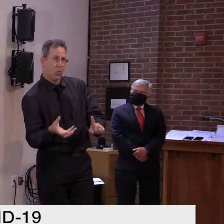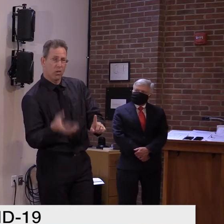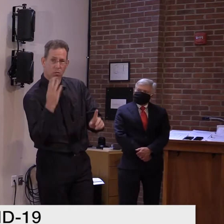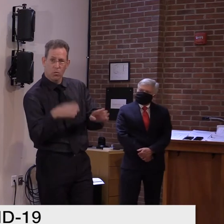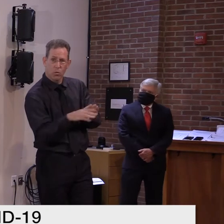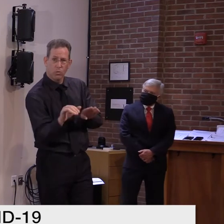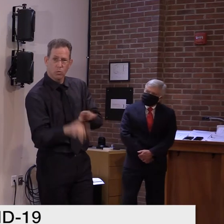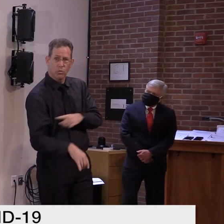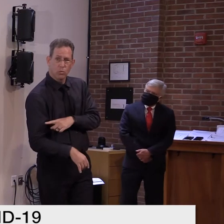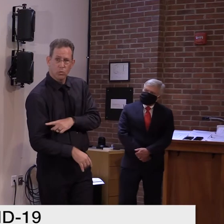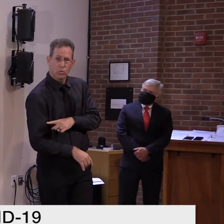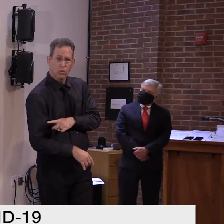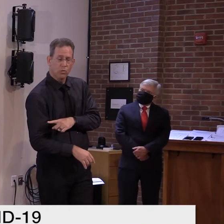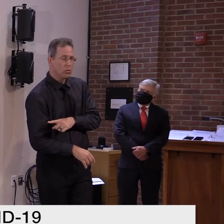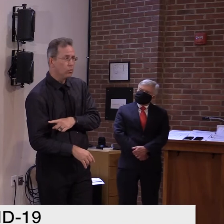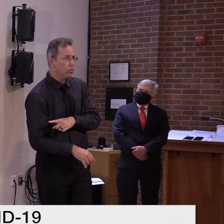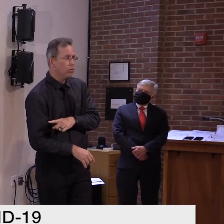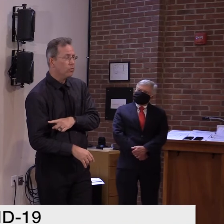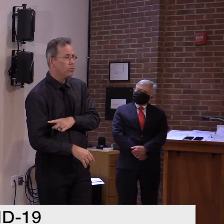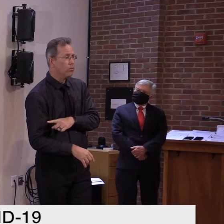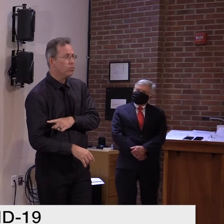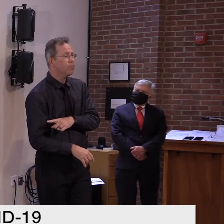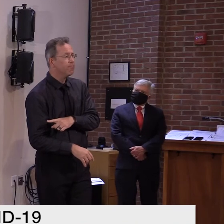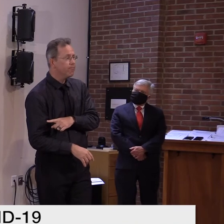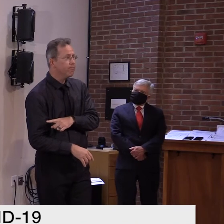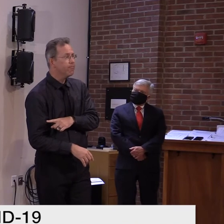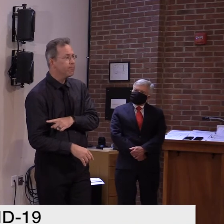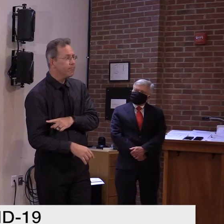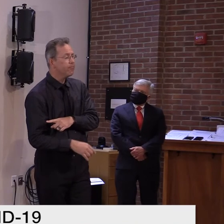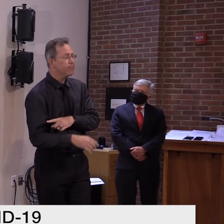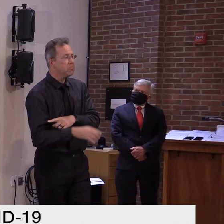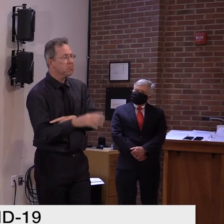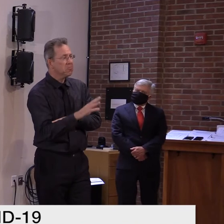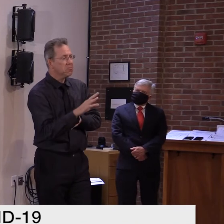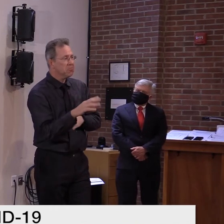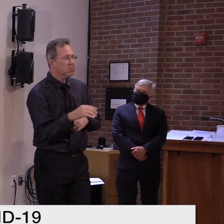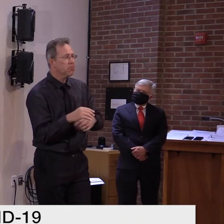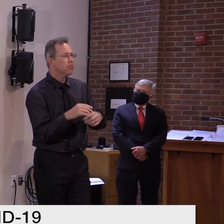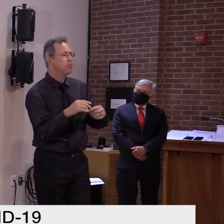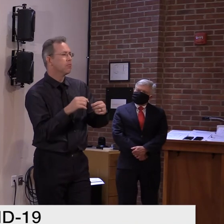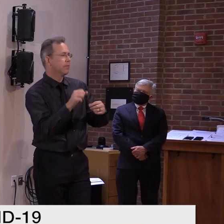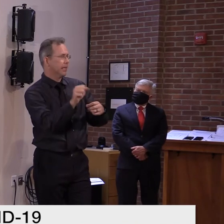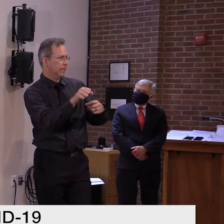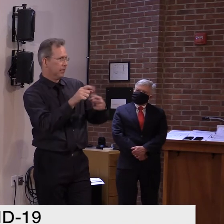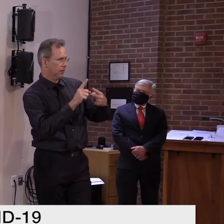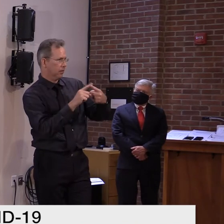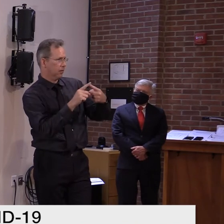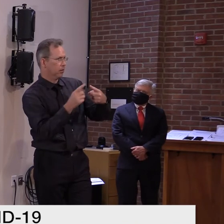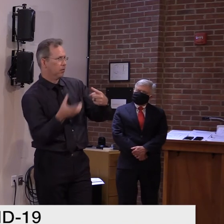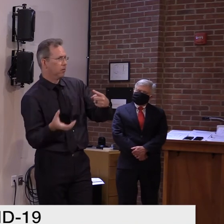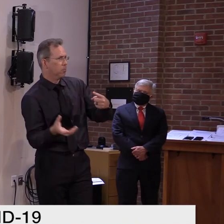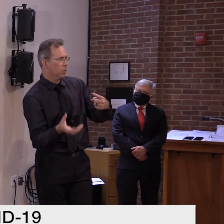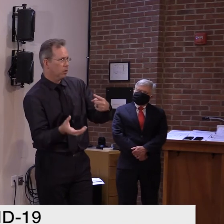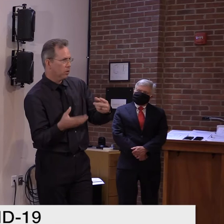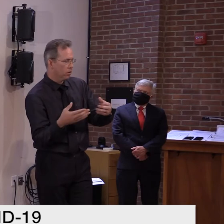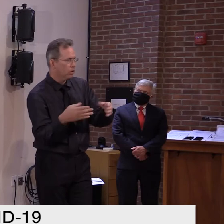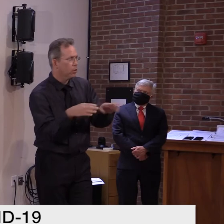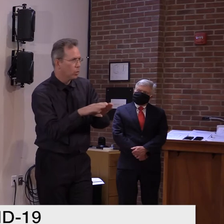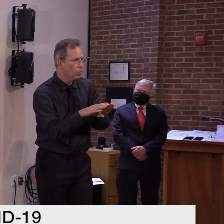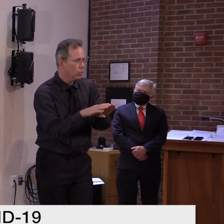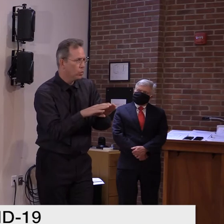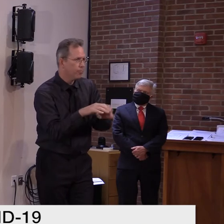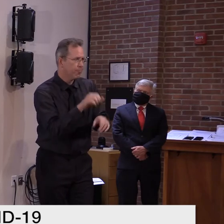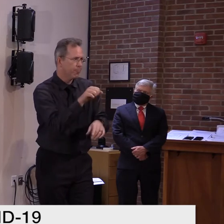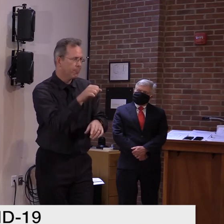Uh, two parts that I believe, I believe it does, um, affect bowling alleys. Um,